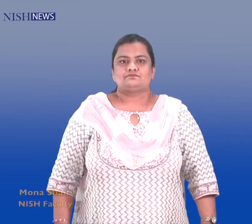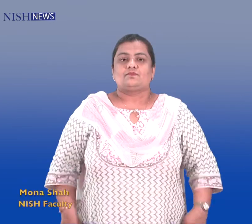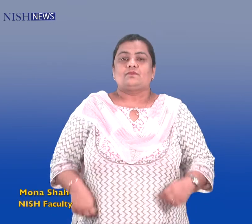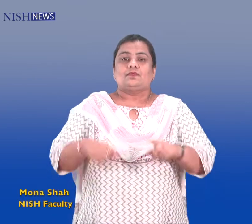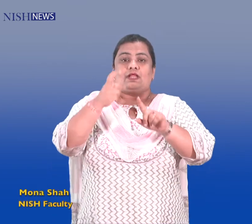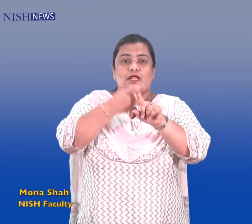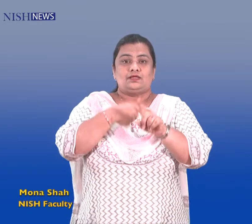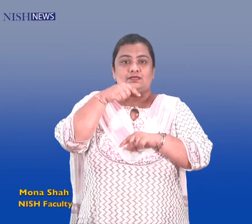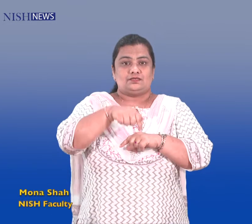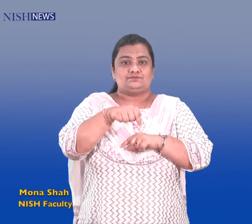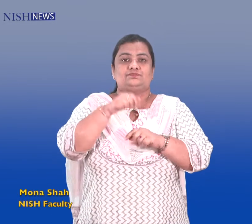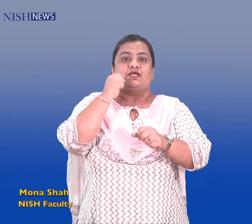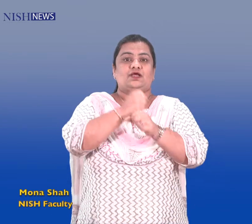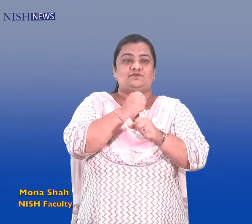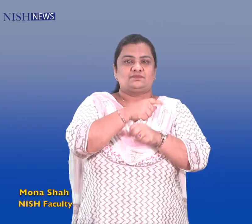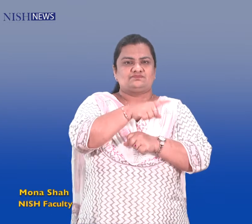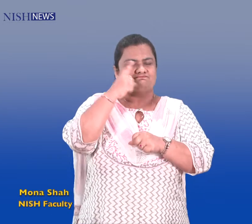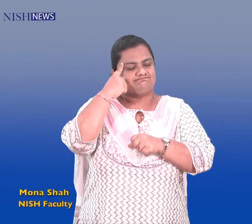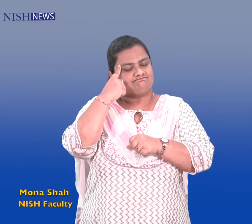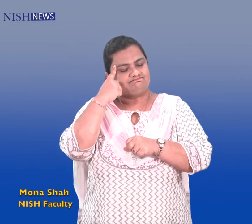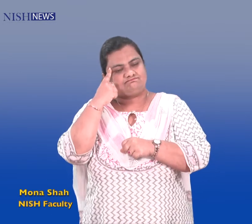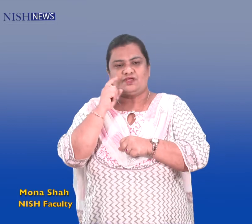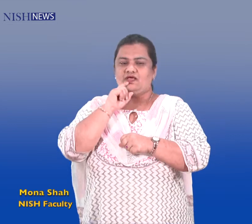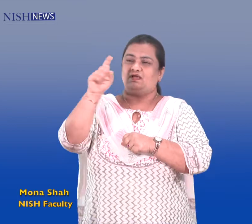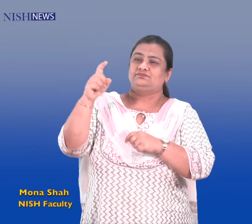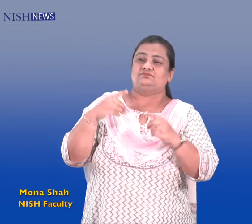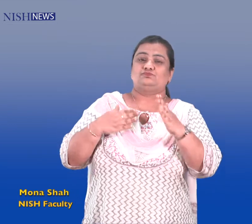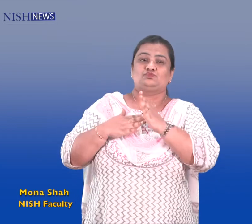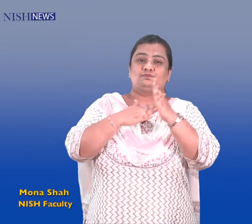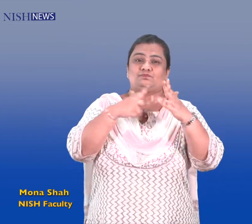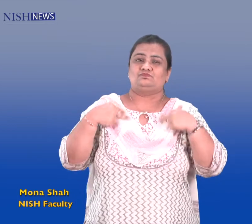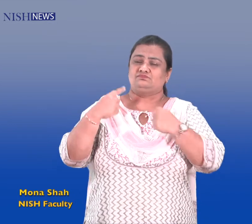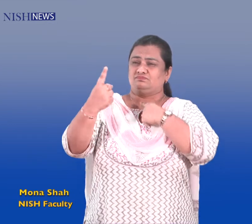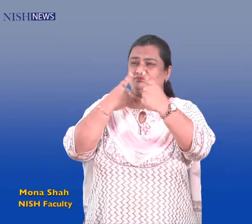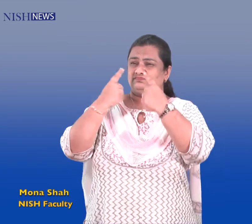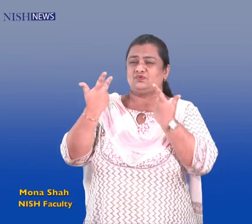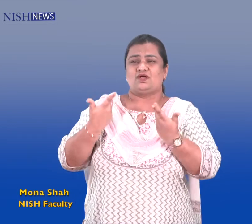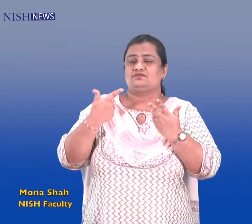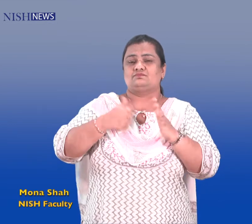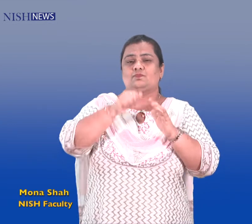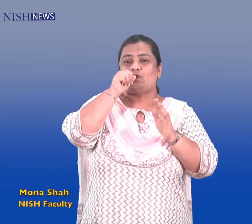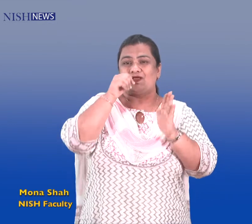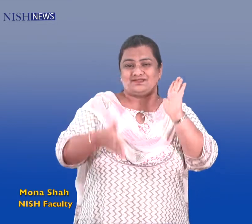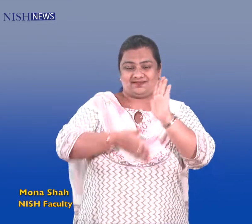The Kerala government made a strong pitch in the Supreme Court to decommission the 126 year old